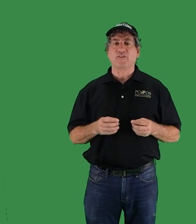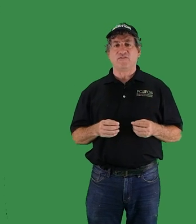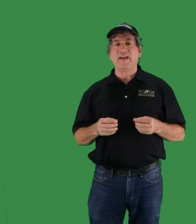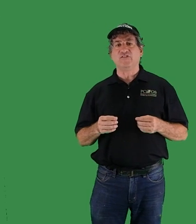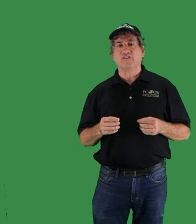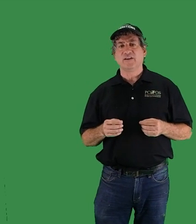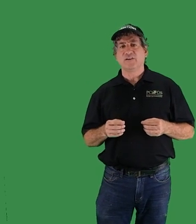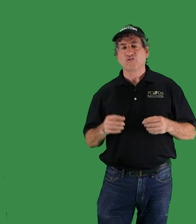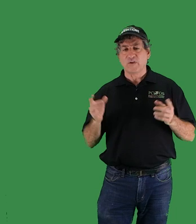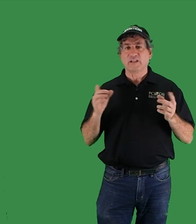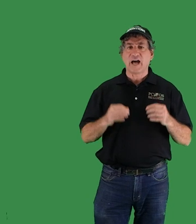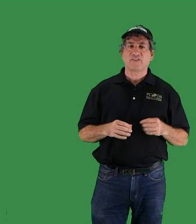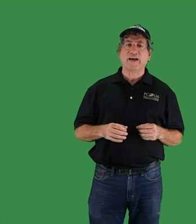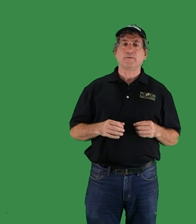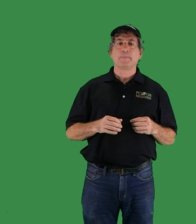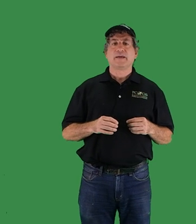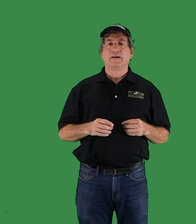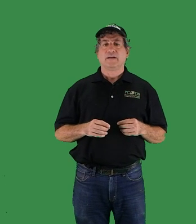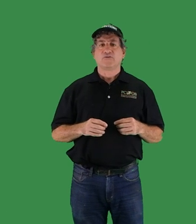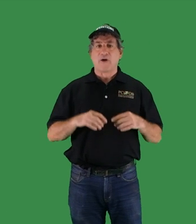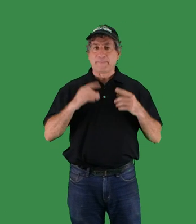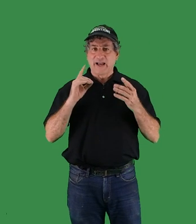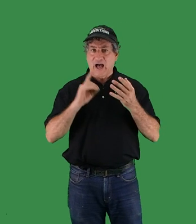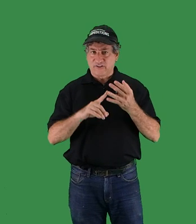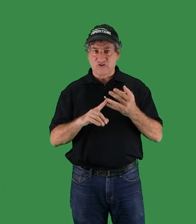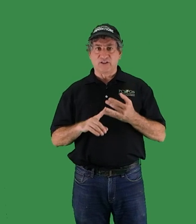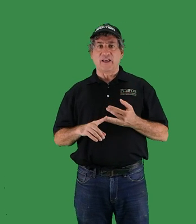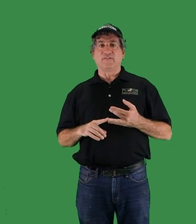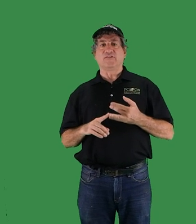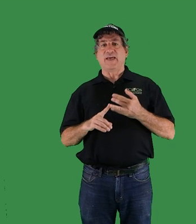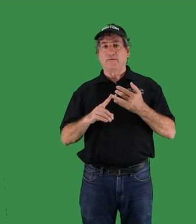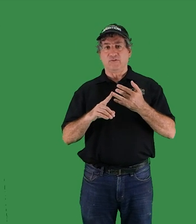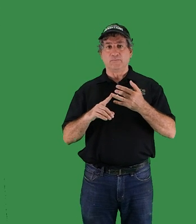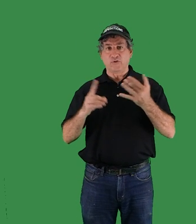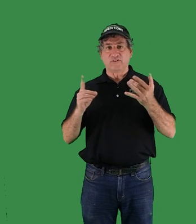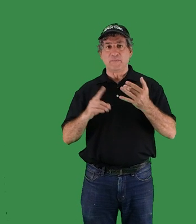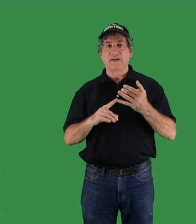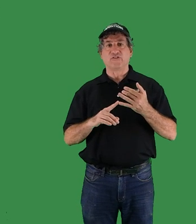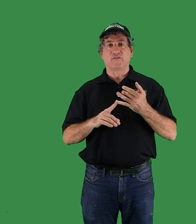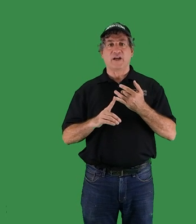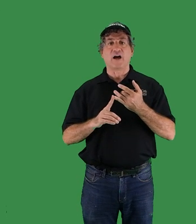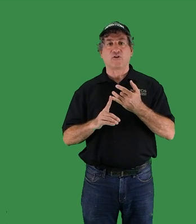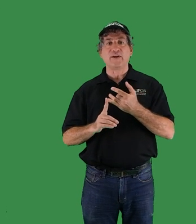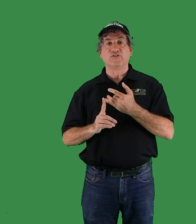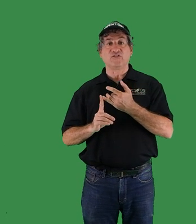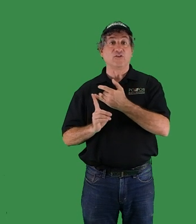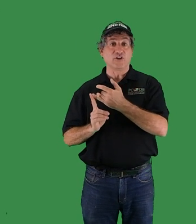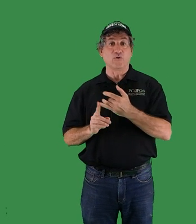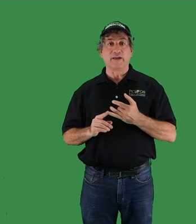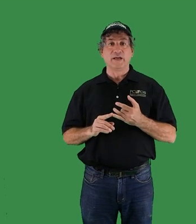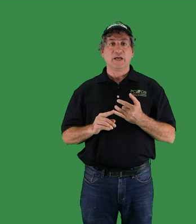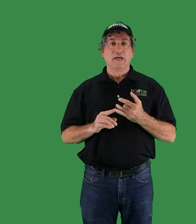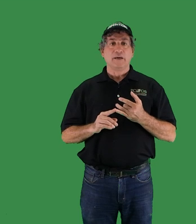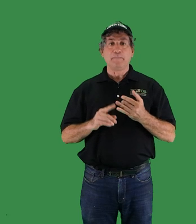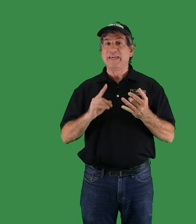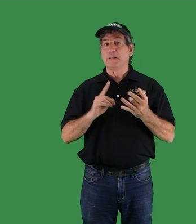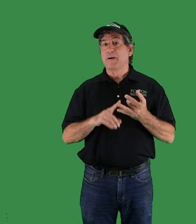it faced during the lockdown. Dropping oxygen levels that was mostly because of the concrete still curing. Bee and